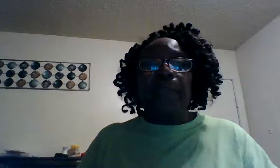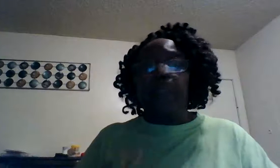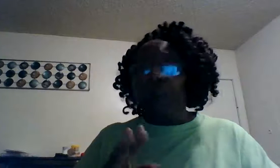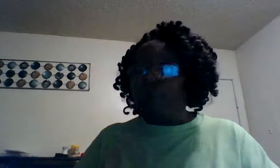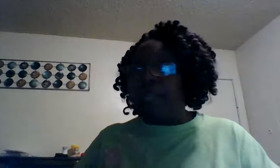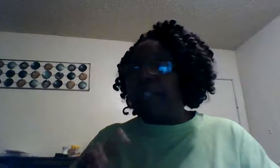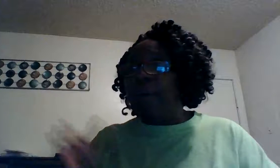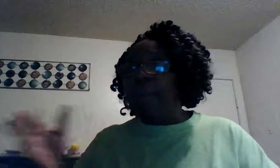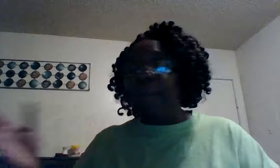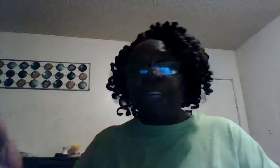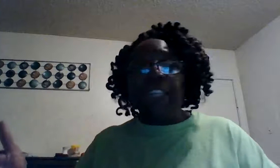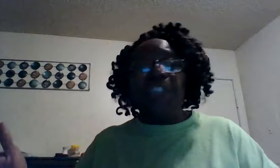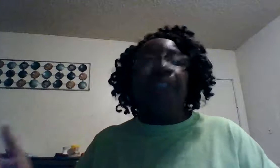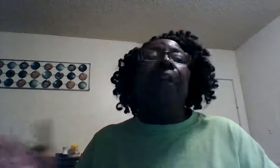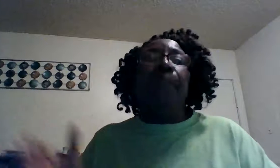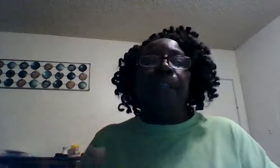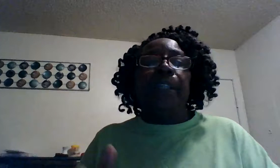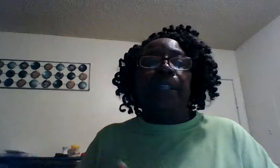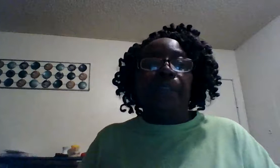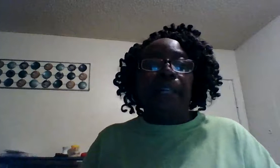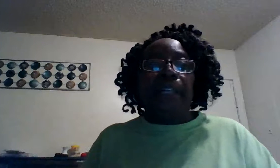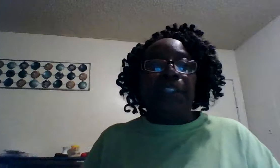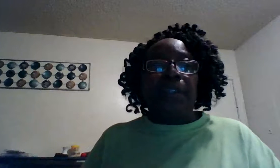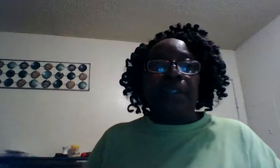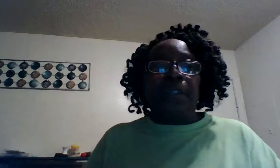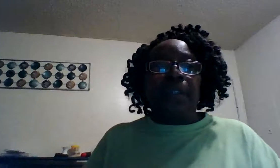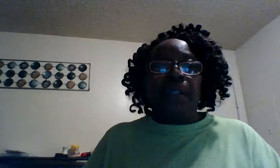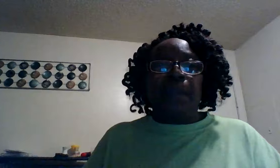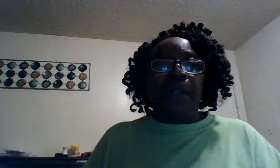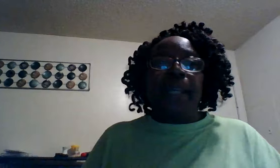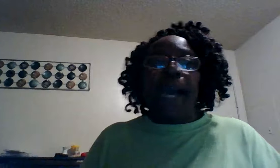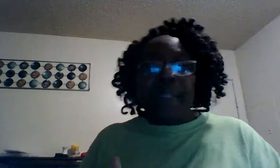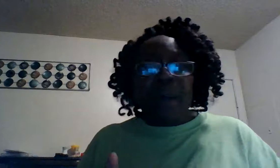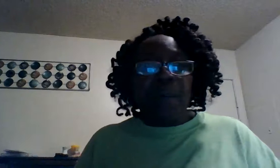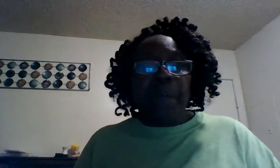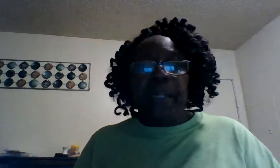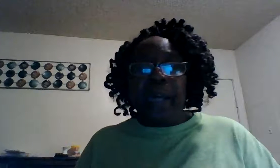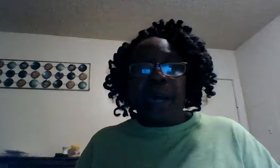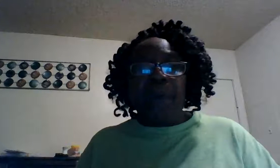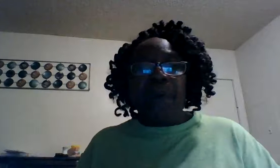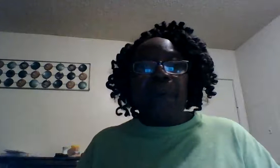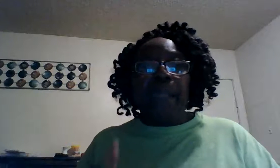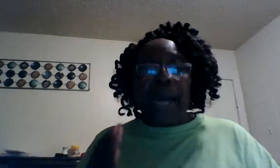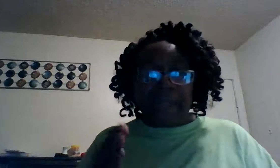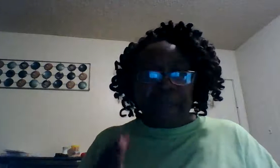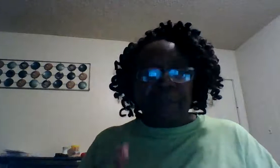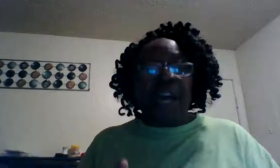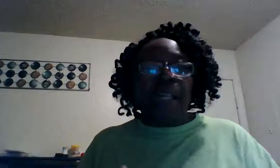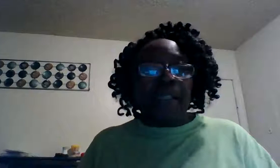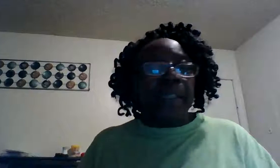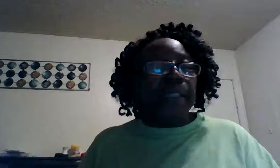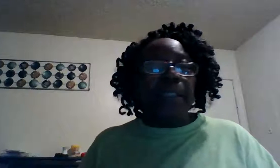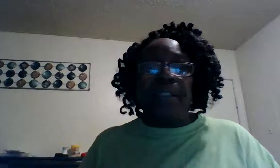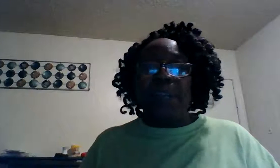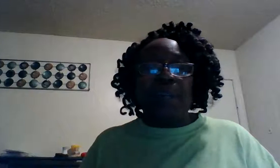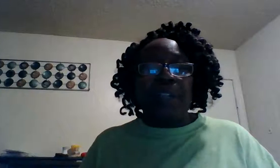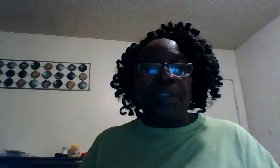what don't make no provisions for this flesh we got to obey God word we got to follow his instructions